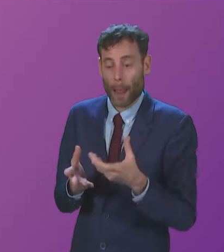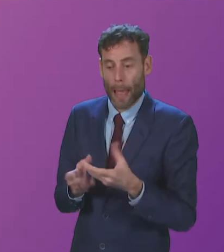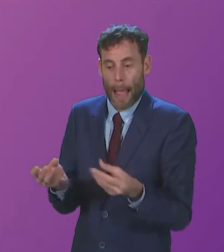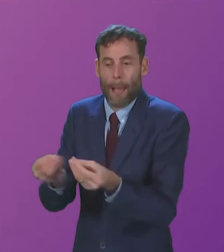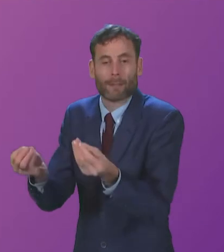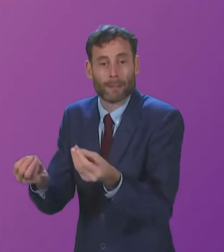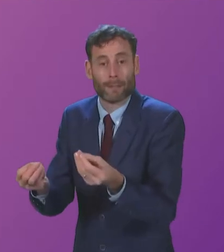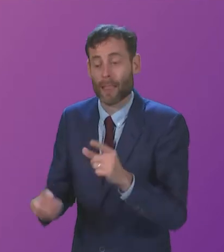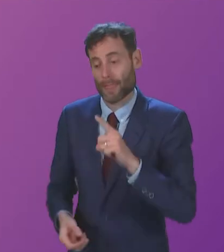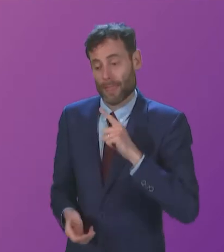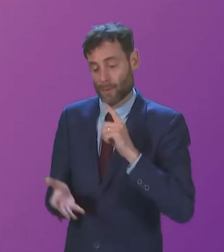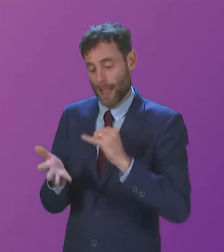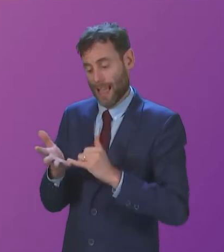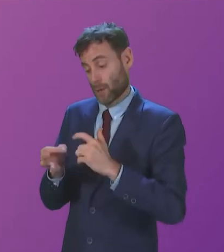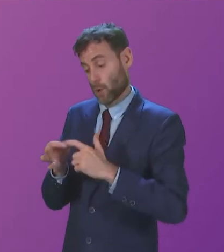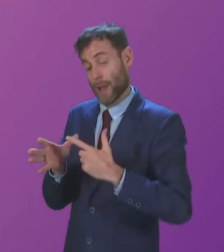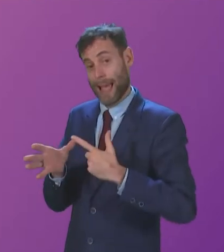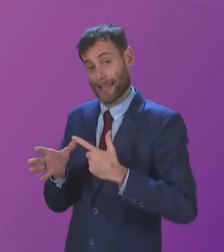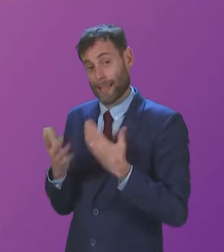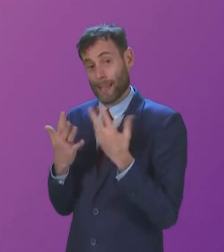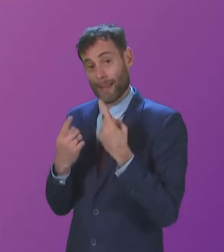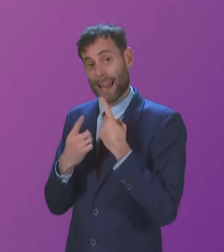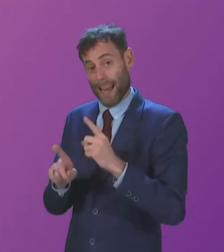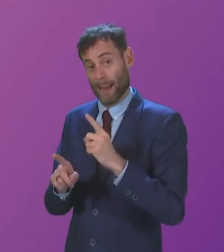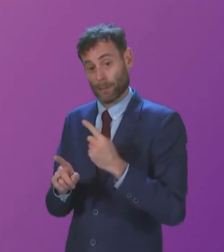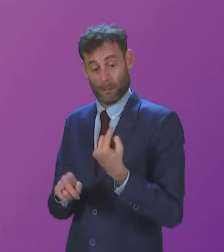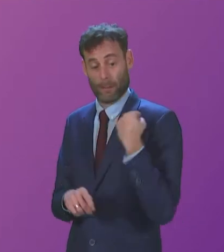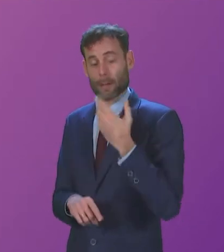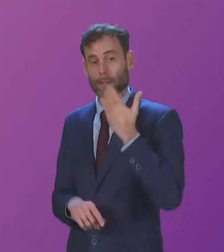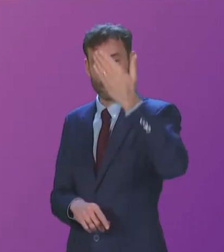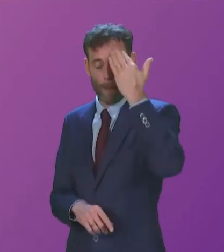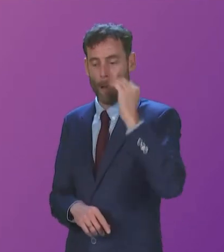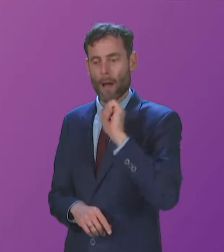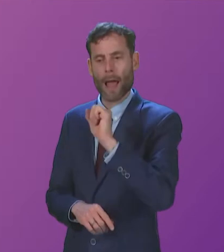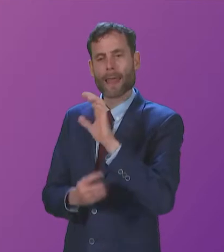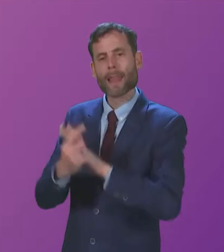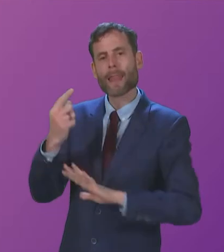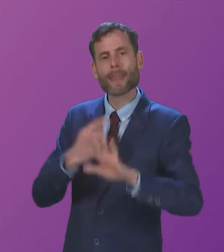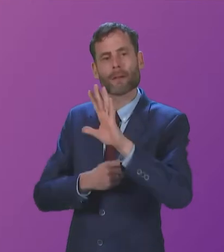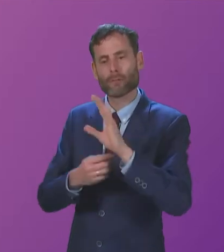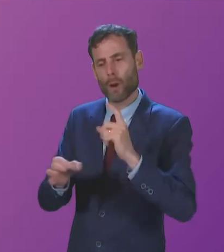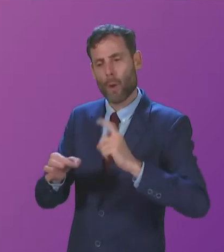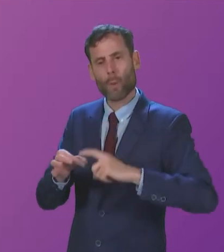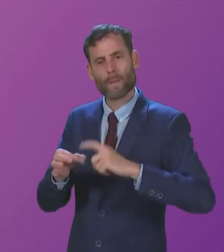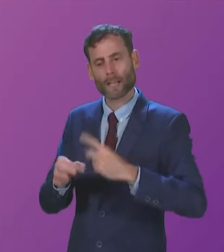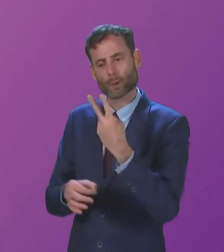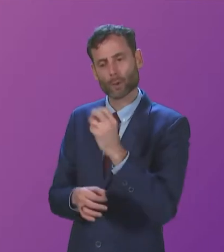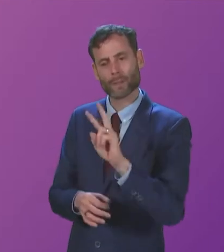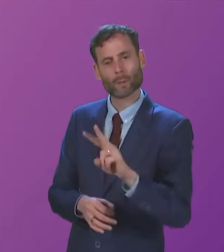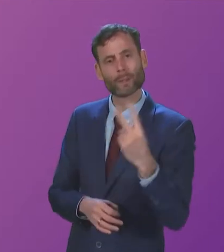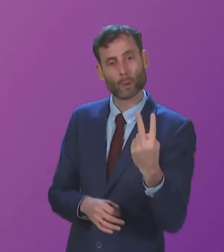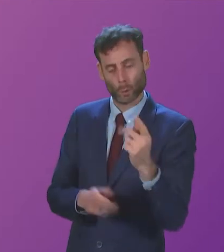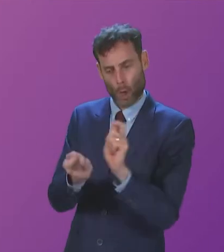SQA announced before the summer modifications to the national qualifications for 2022, and